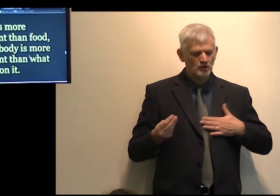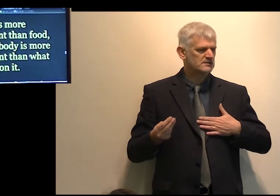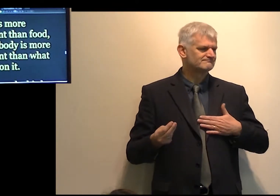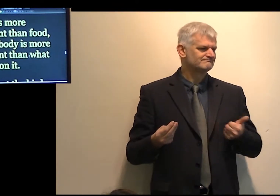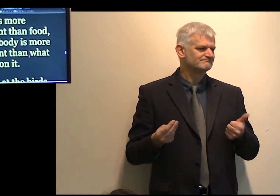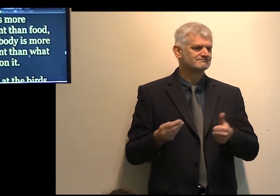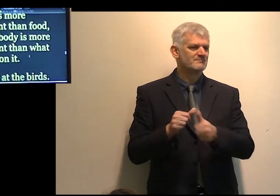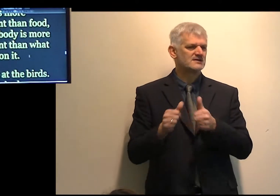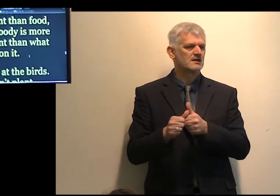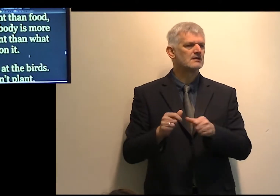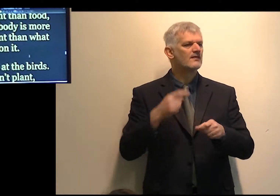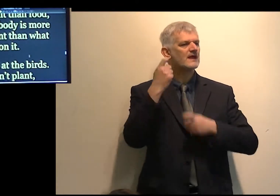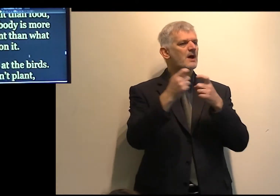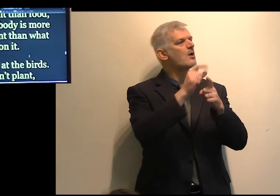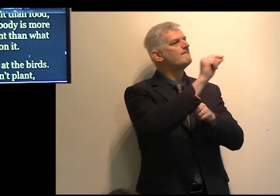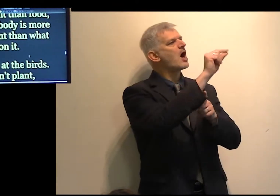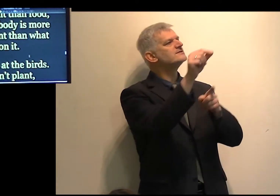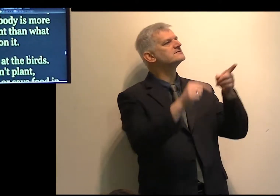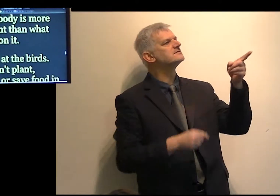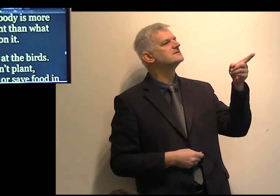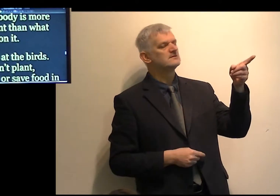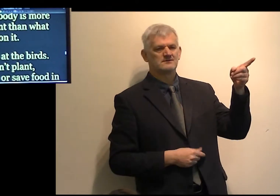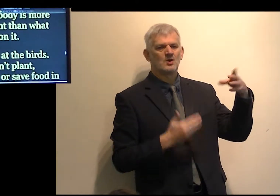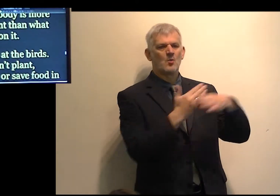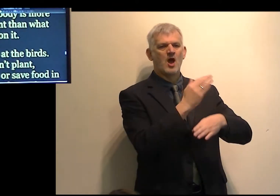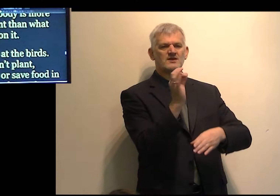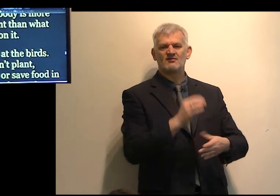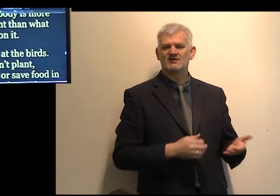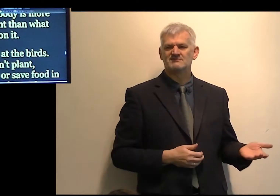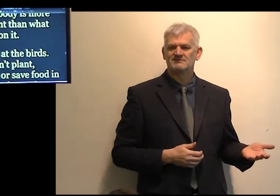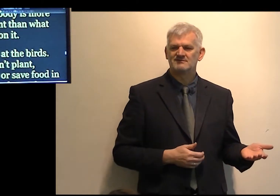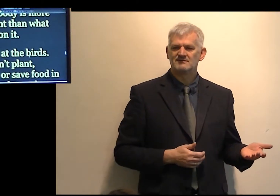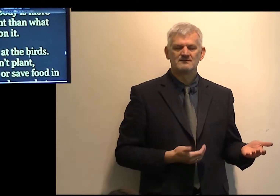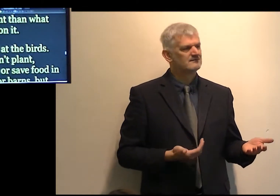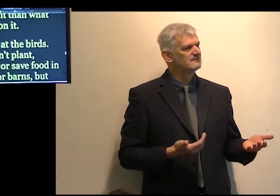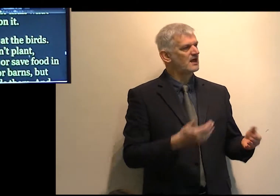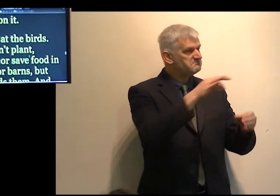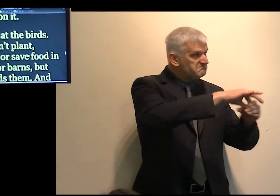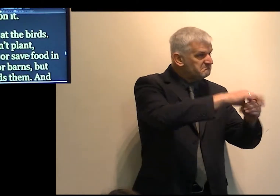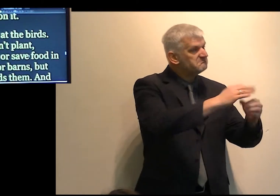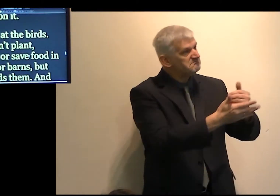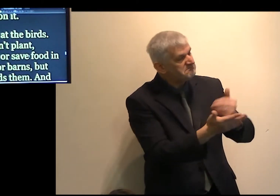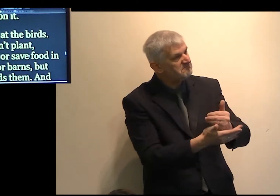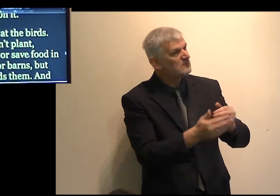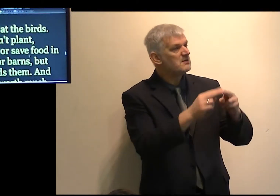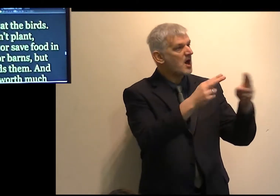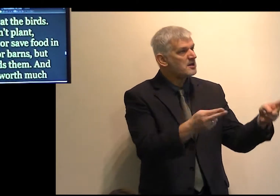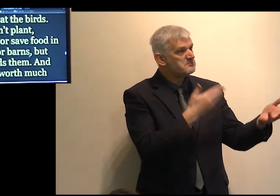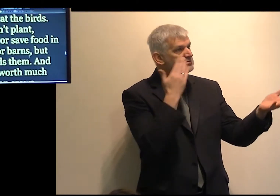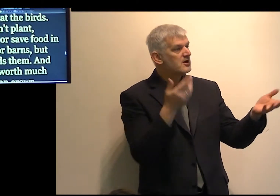nor reap, which neither have storehouse nor barn, and God feedeth them, and much more